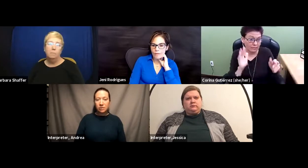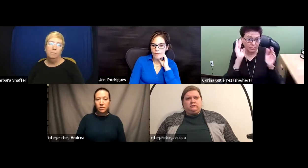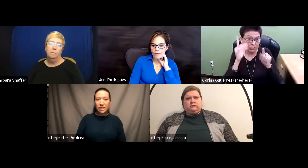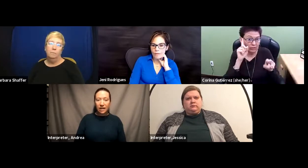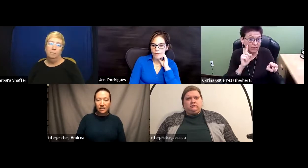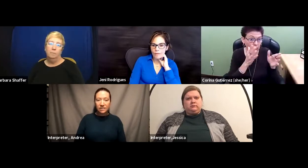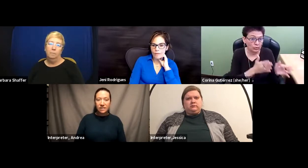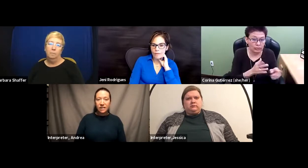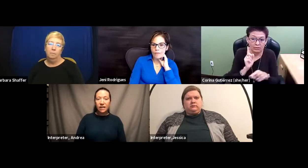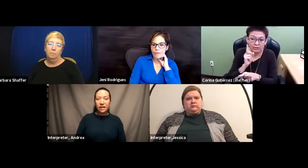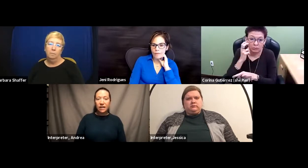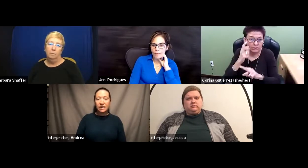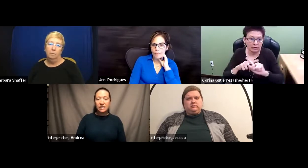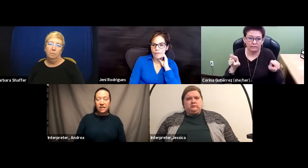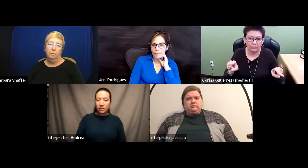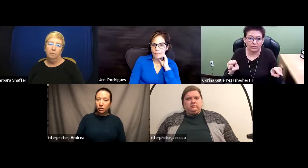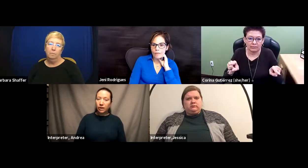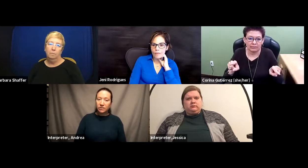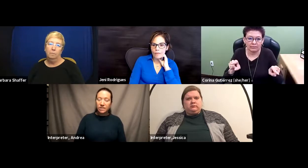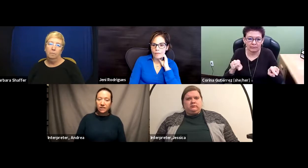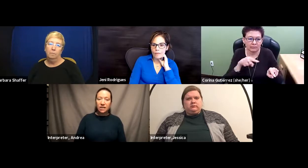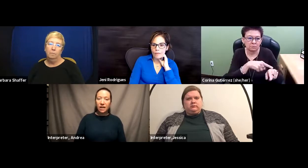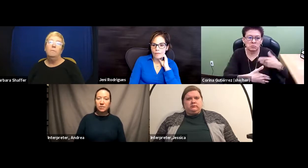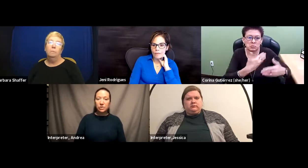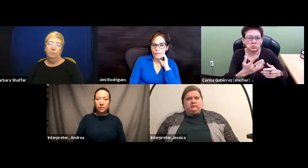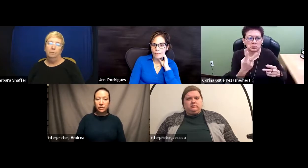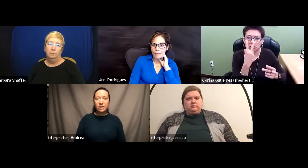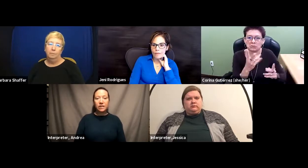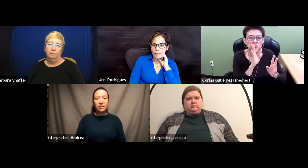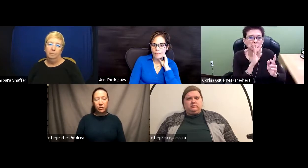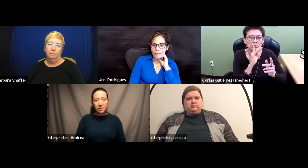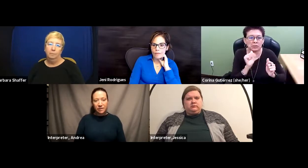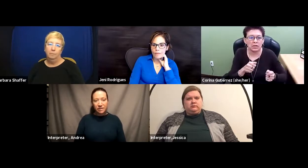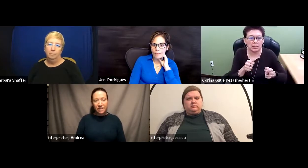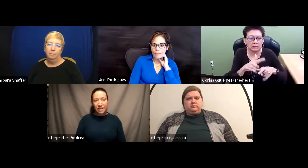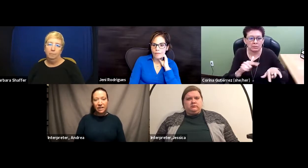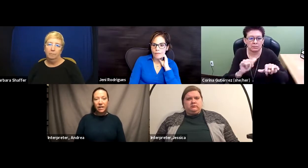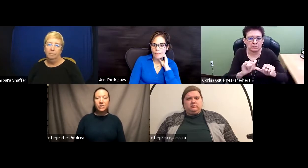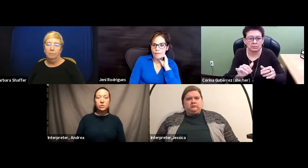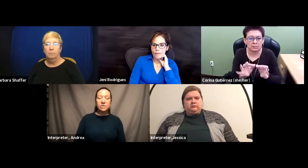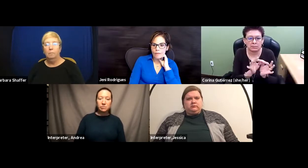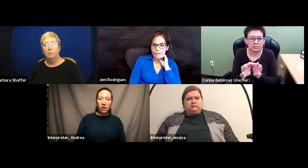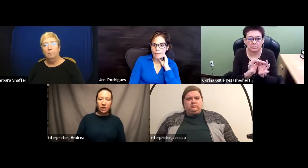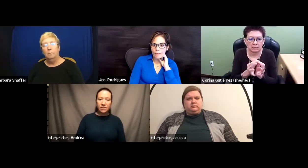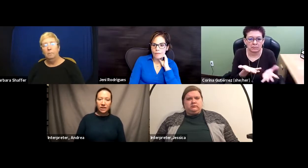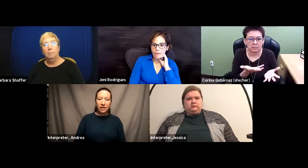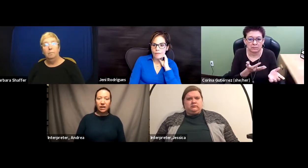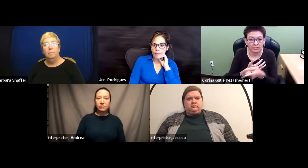someone's hands. And then you'll have to take the time to hear what is being said and to respond and have